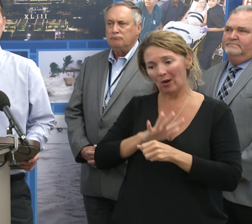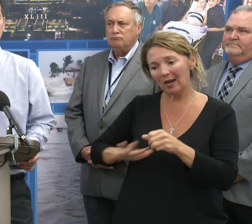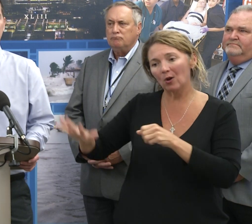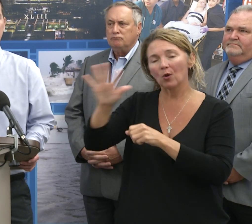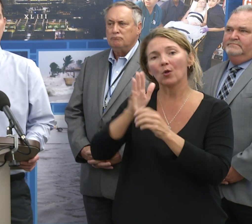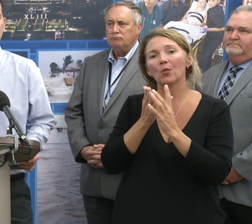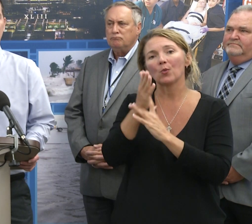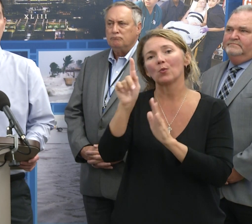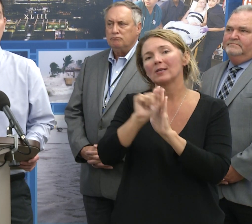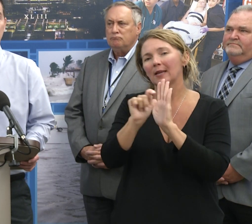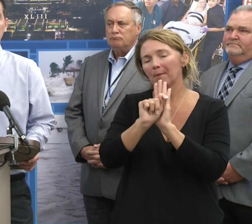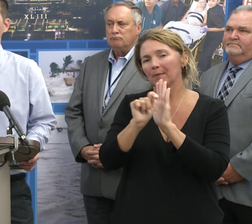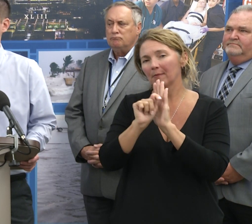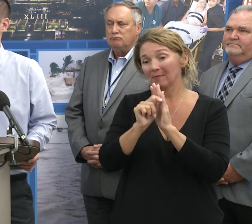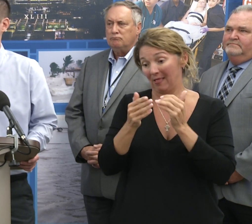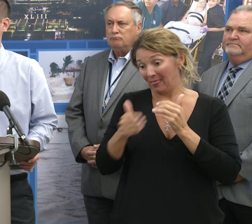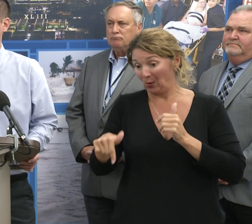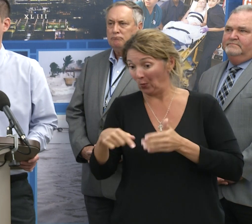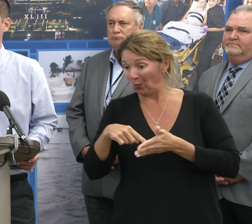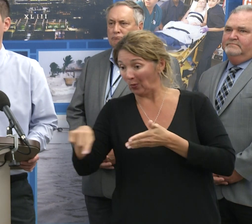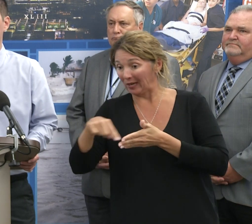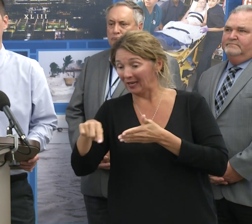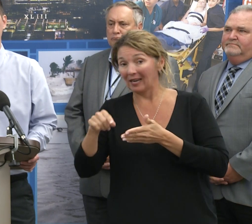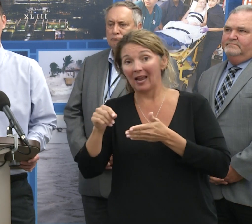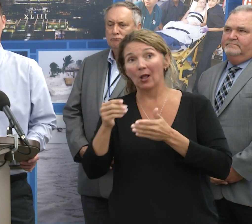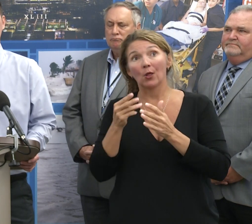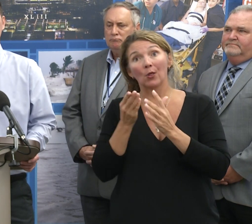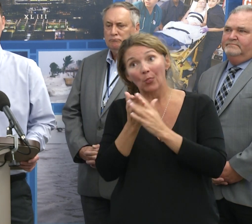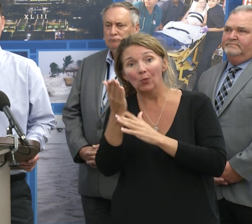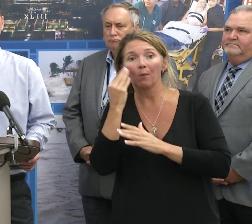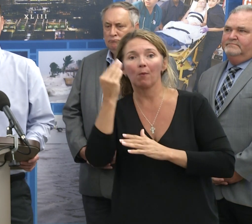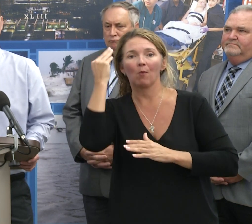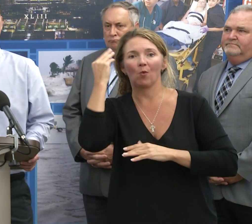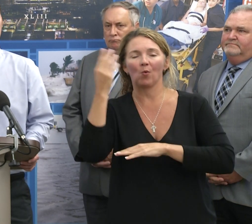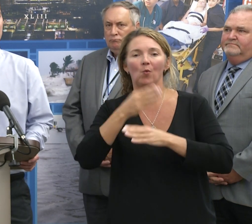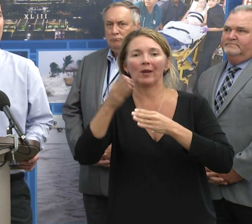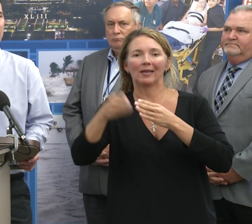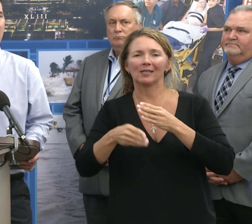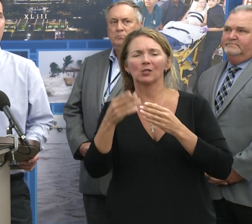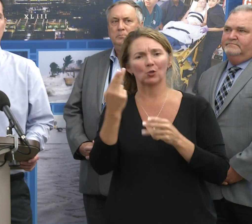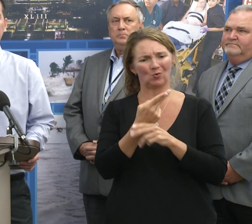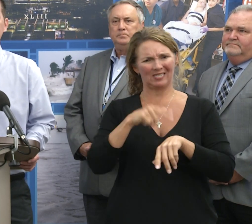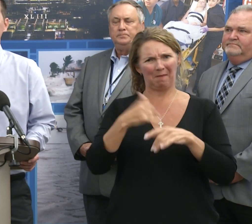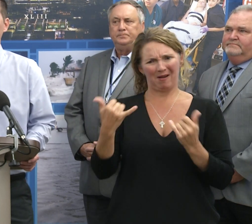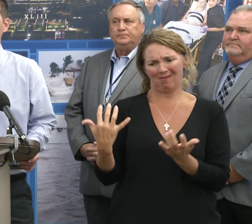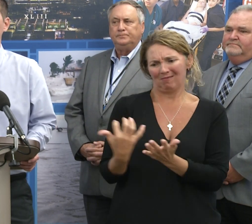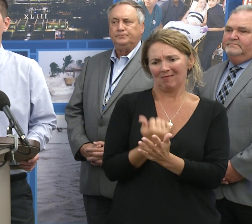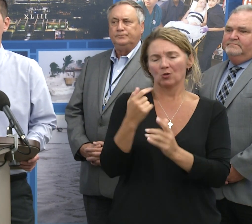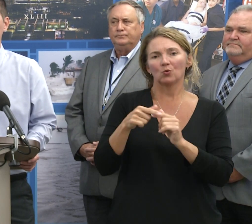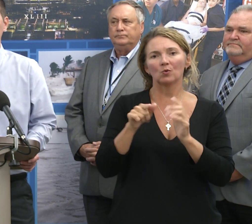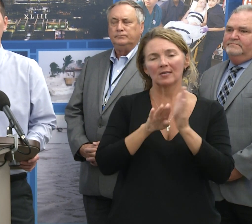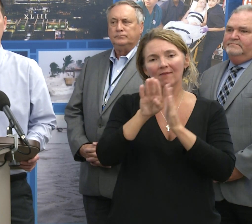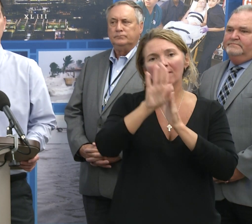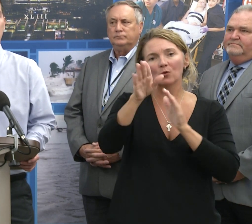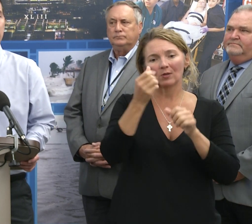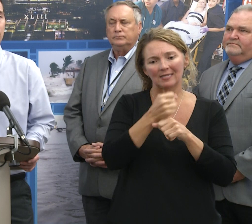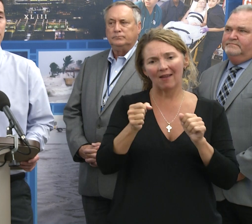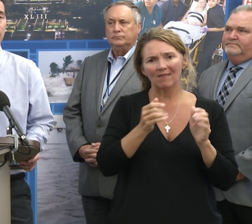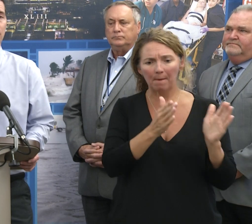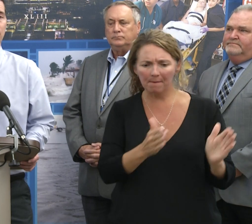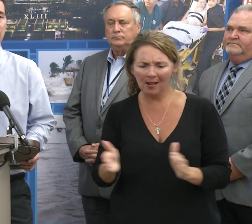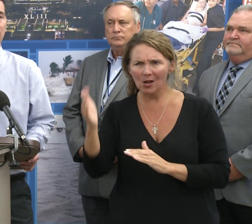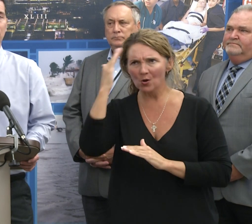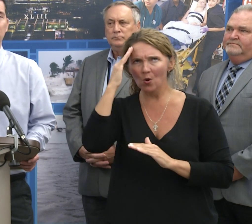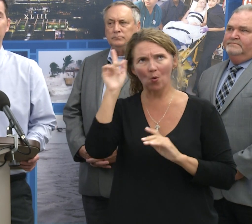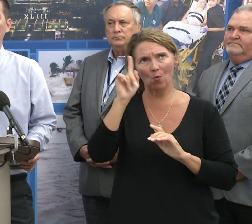across Tampa Bay the remainder of this week and through the Memorial Day weekend. So again, use the time now to really develop your safety plan, know where